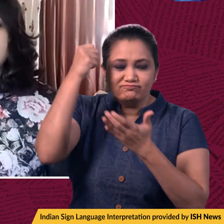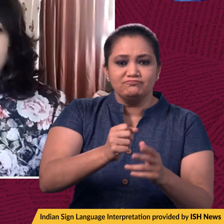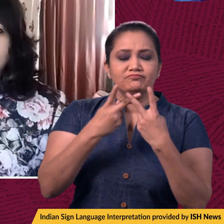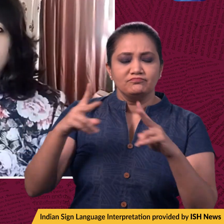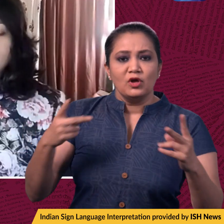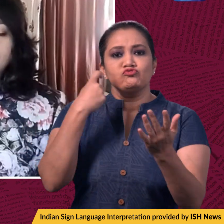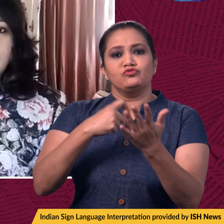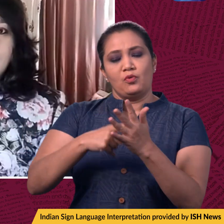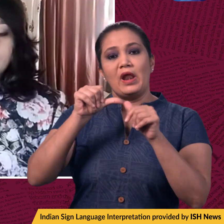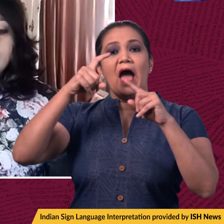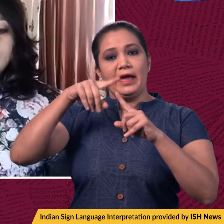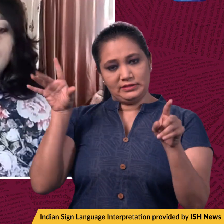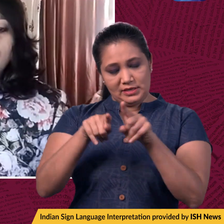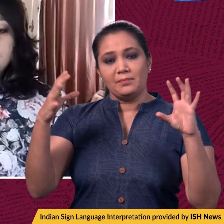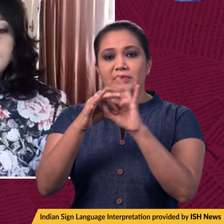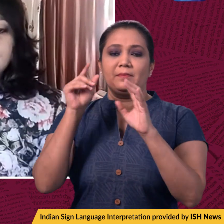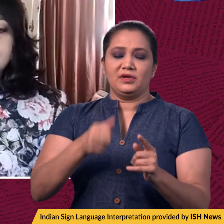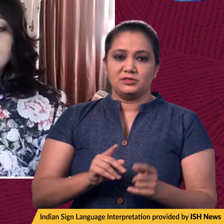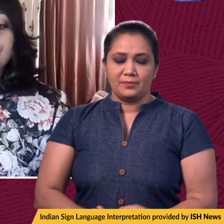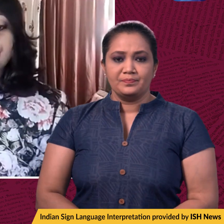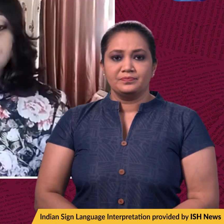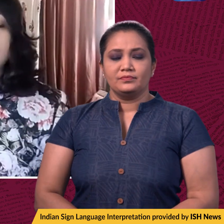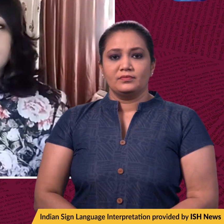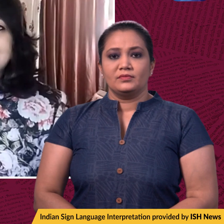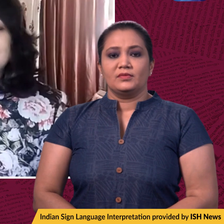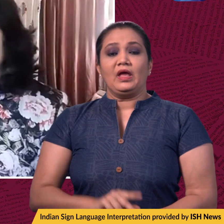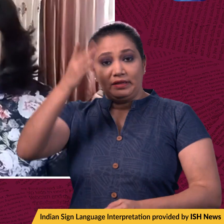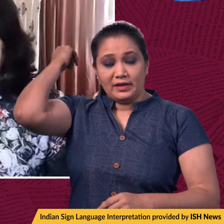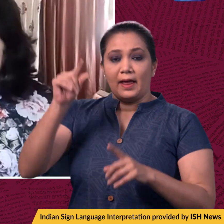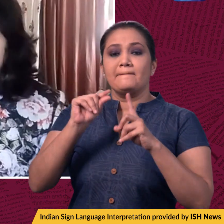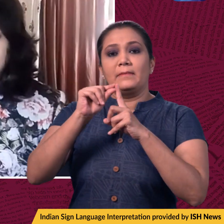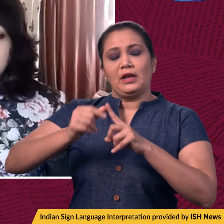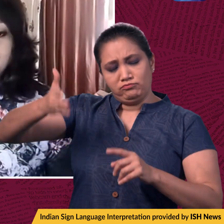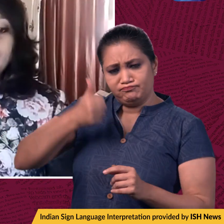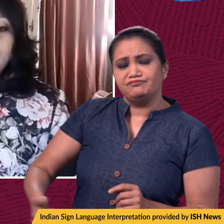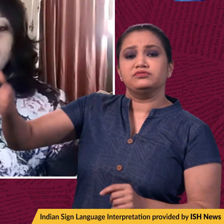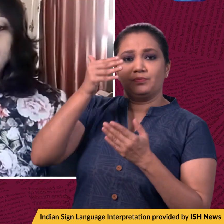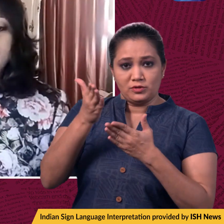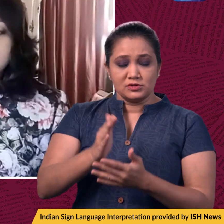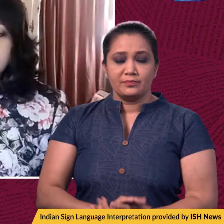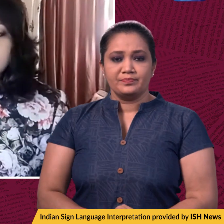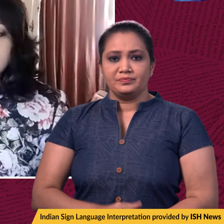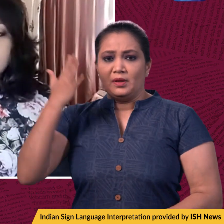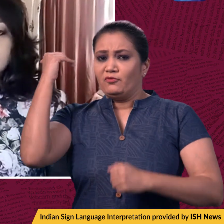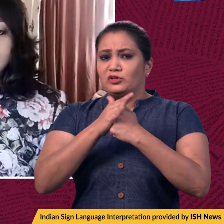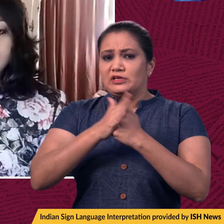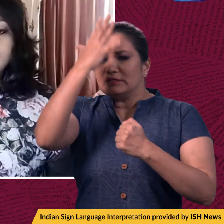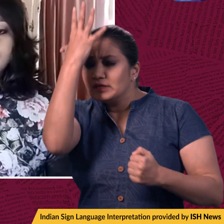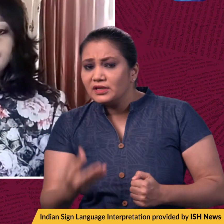Regulation Act. Now, Patel headed the human rights organization at the time. On Thursday night, the